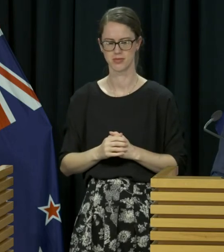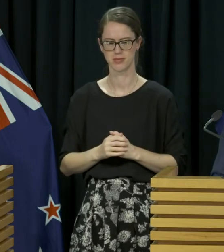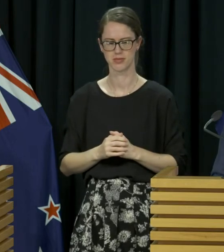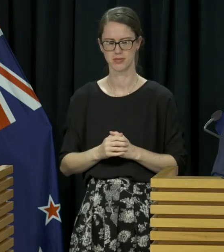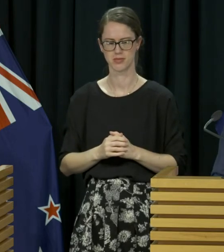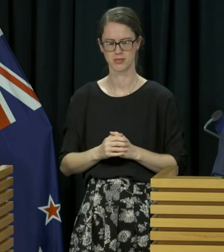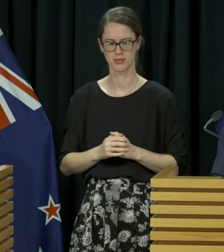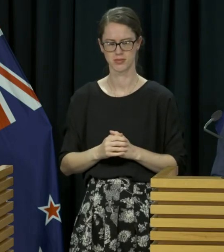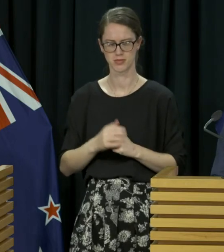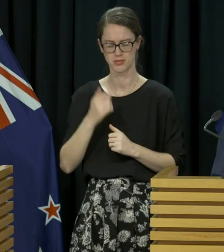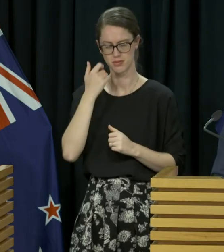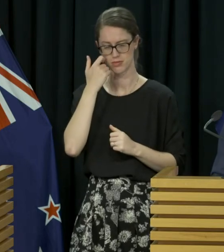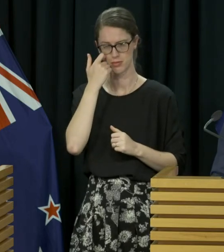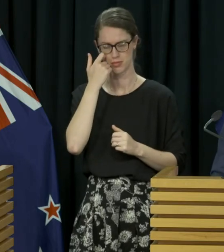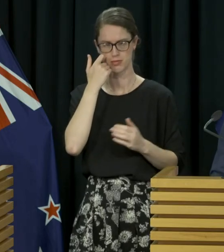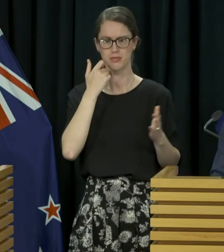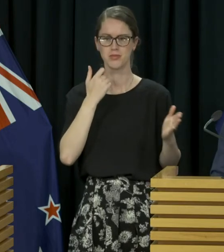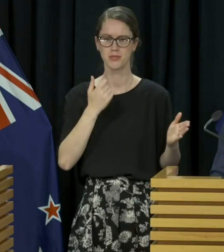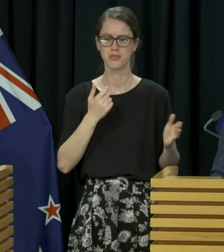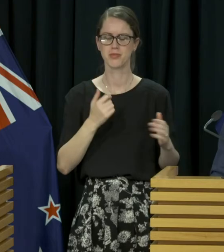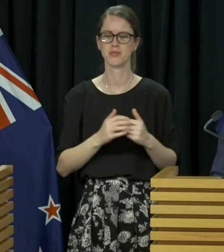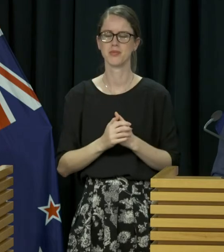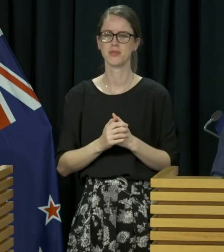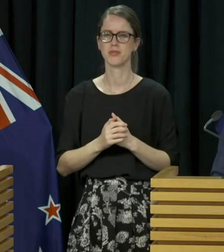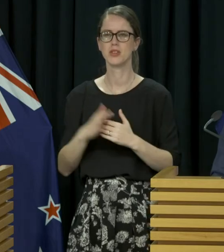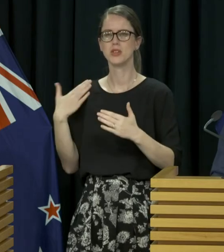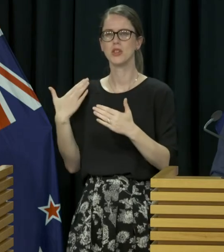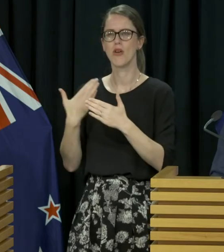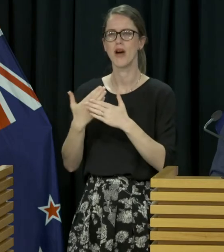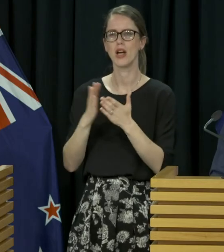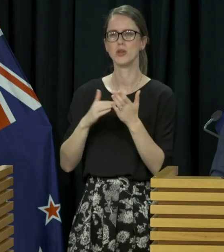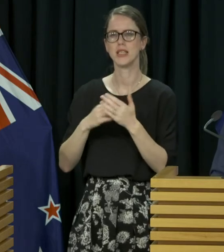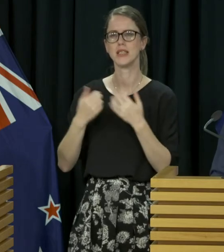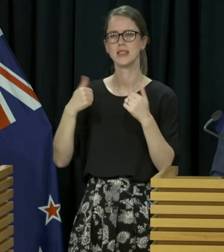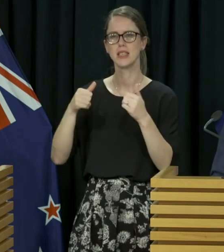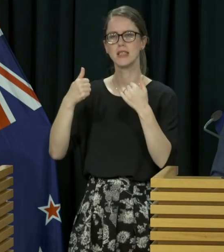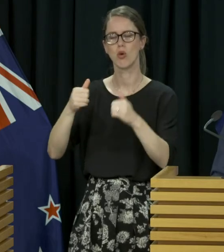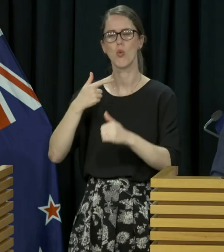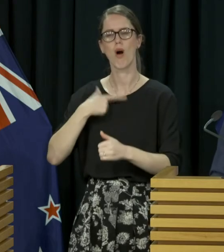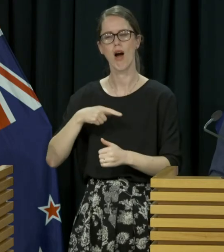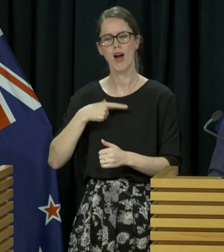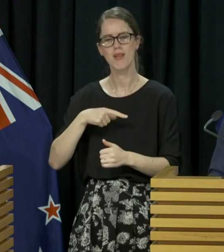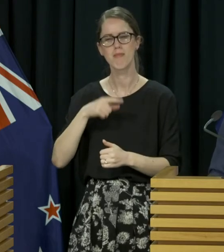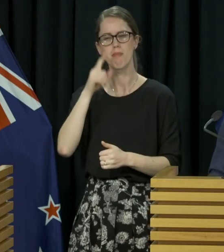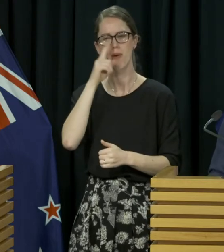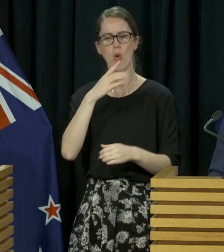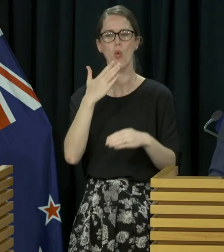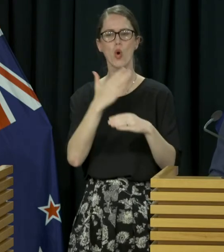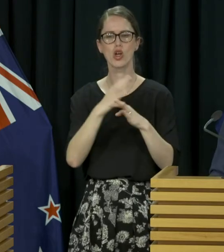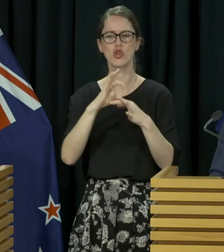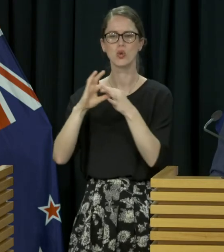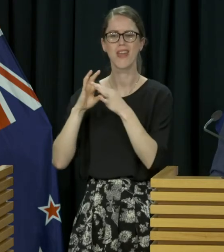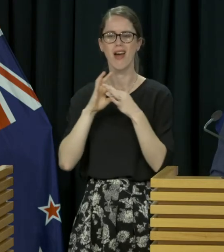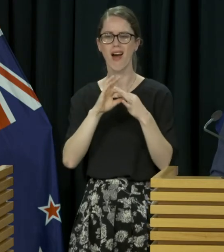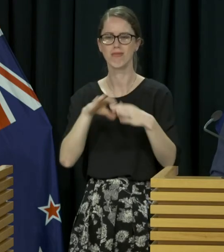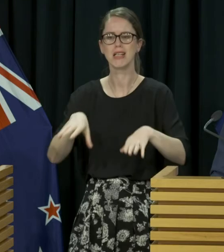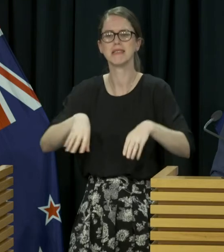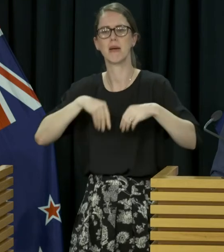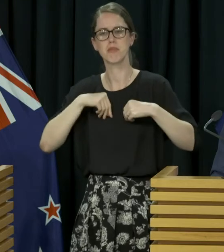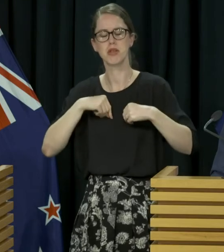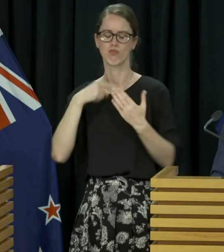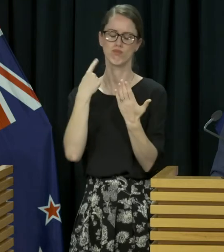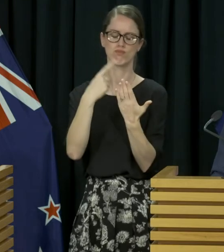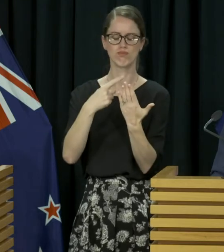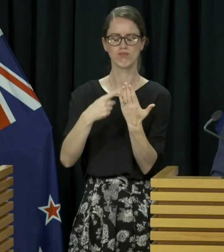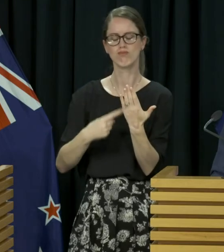I think what I would say is our success to date has been because everybody has done their bit, and we have shown that through our